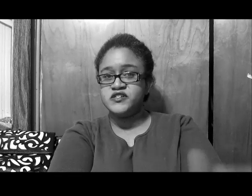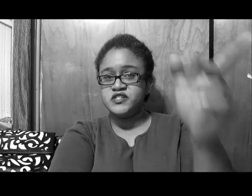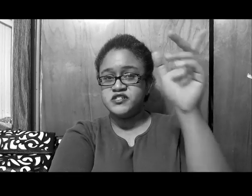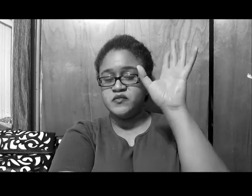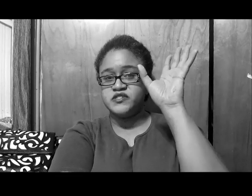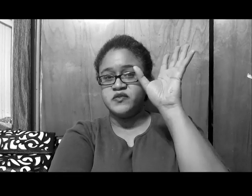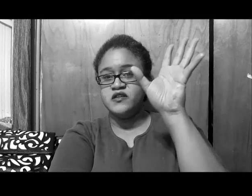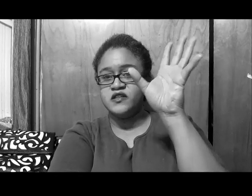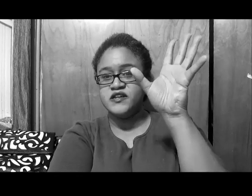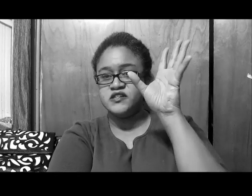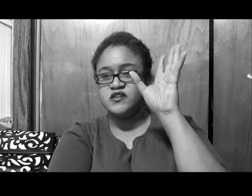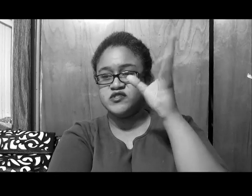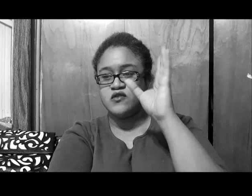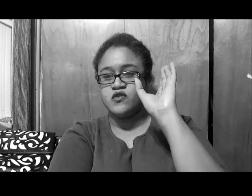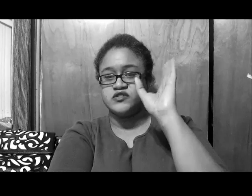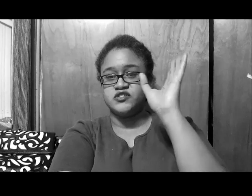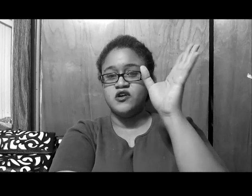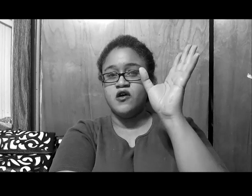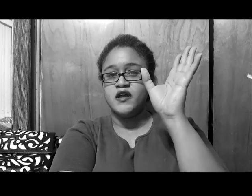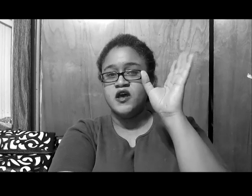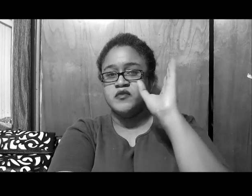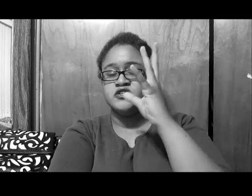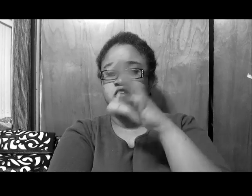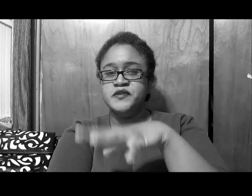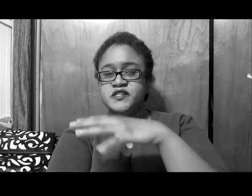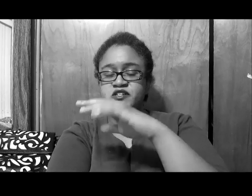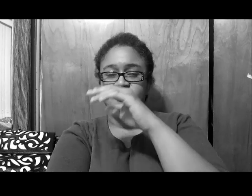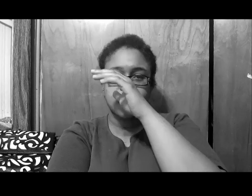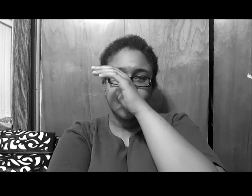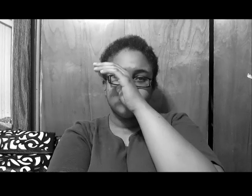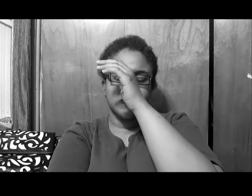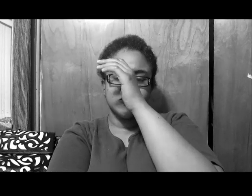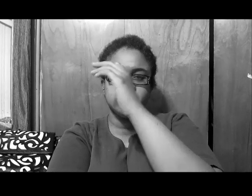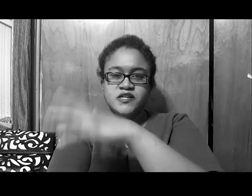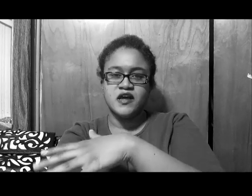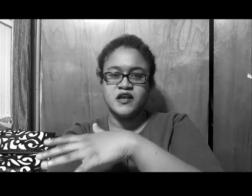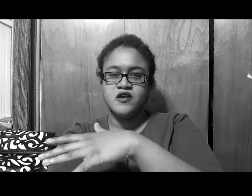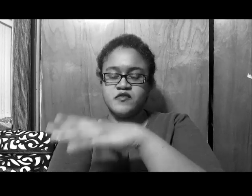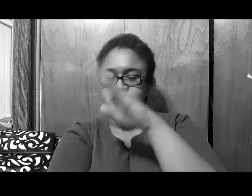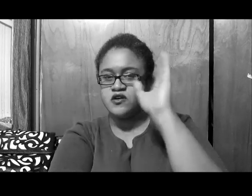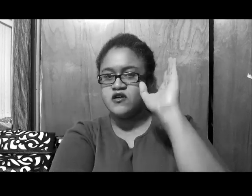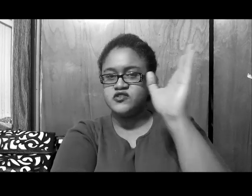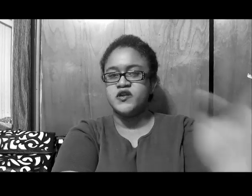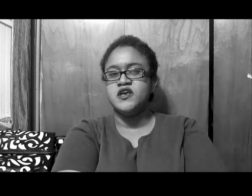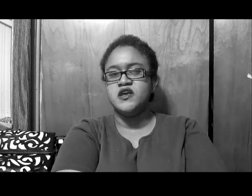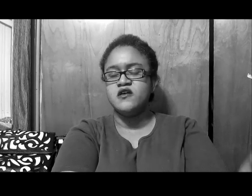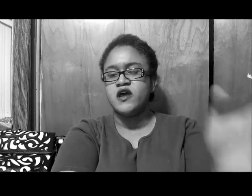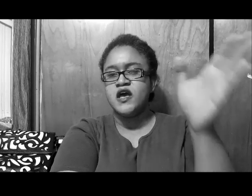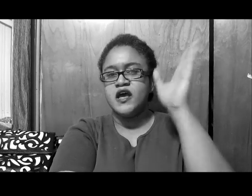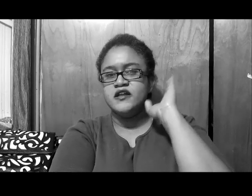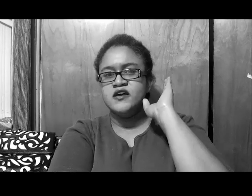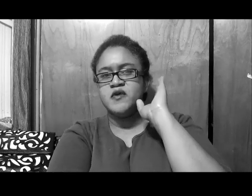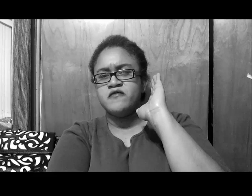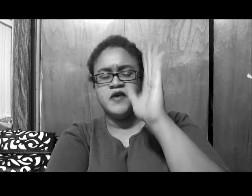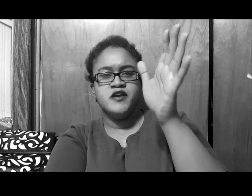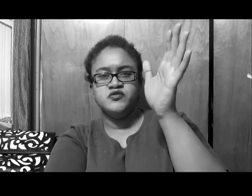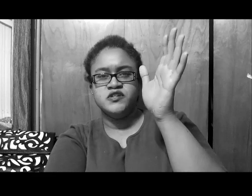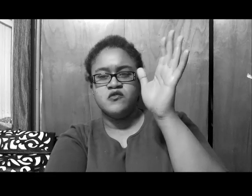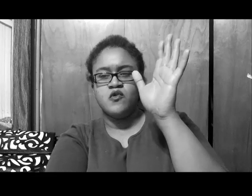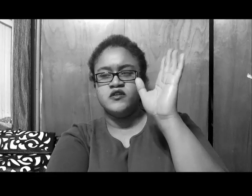did see some of some hidden things, and Nidia was saying, where's the star at, but she could have been saying, starcastic, but she's not here, but the star is already here, and then about Phaedra, then what,